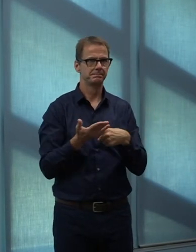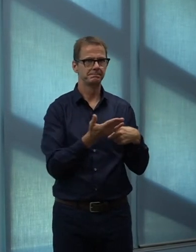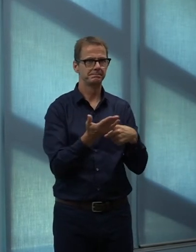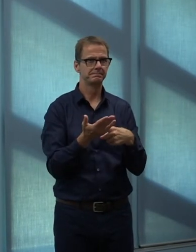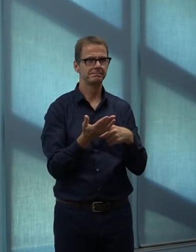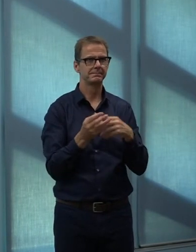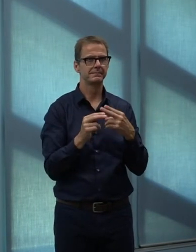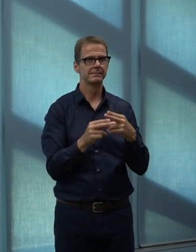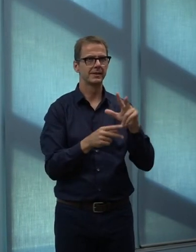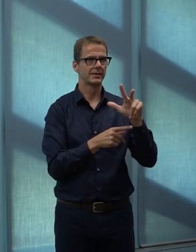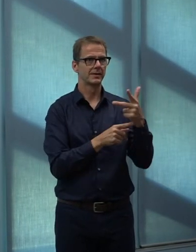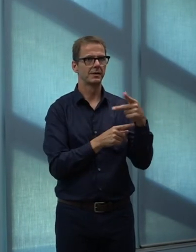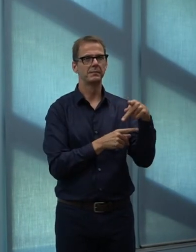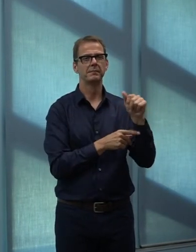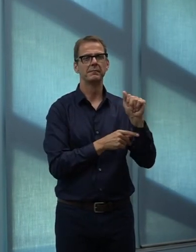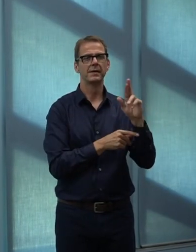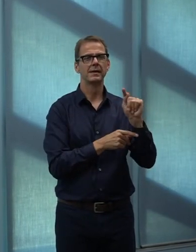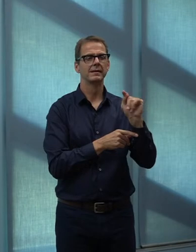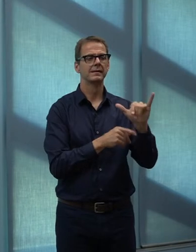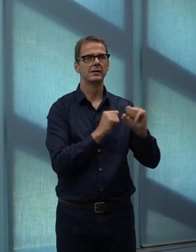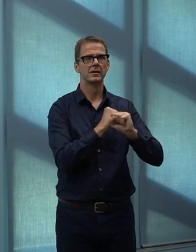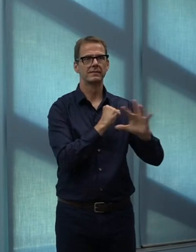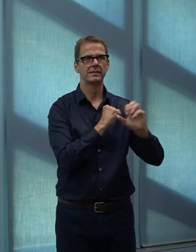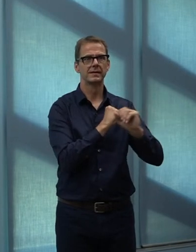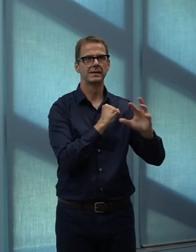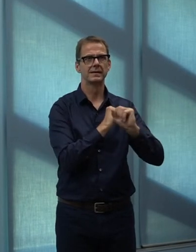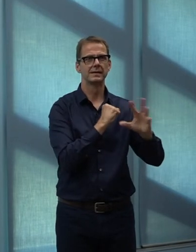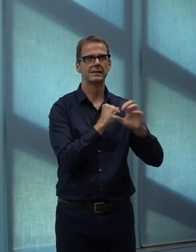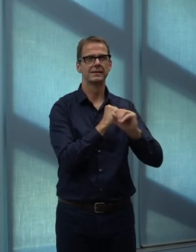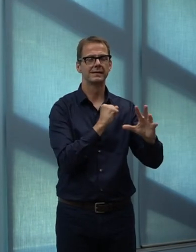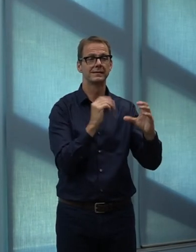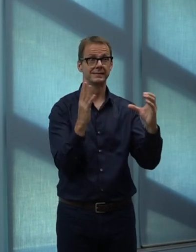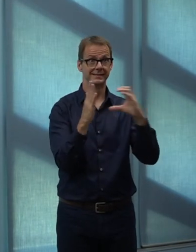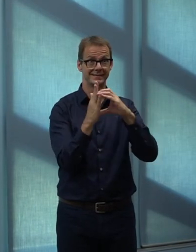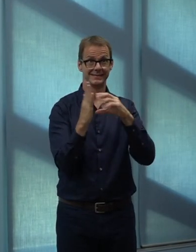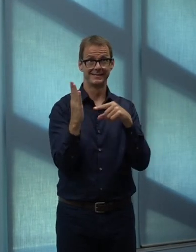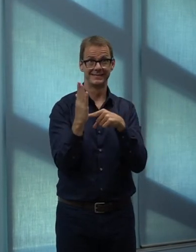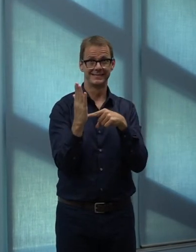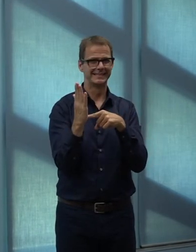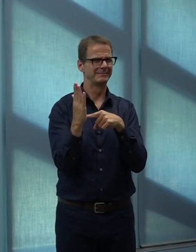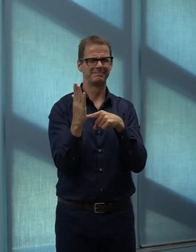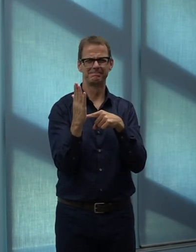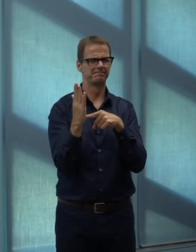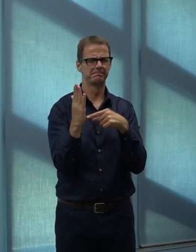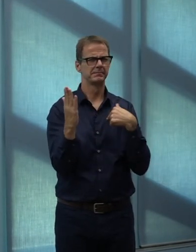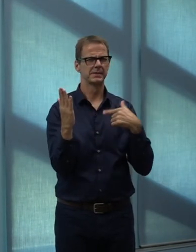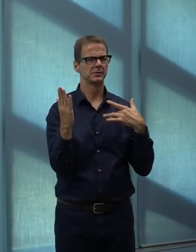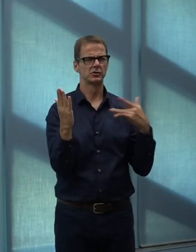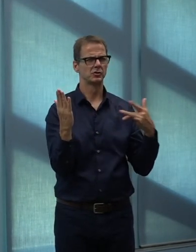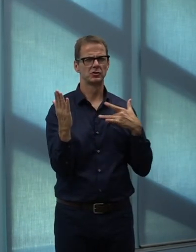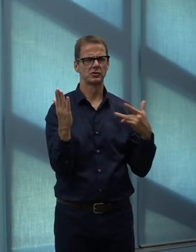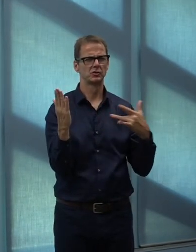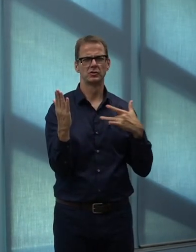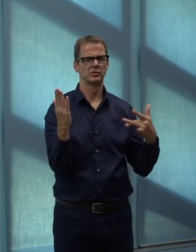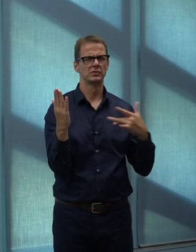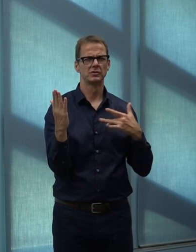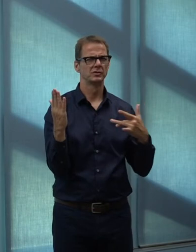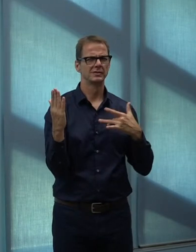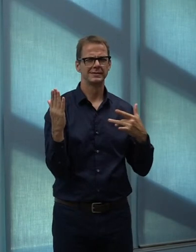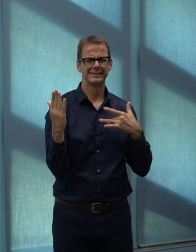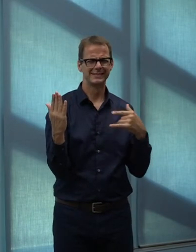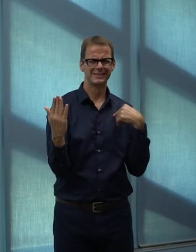need to know more about. I still have real concerns about how that could distort